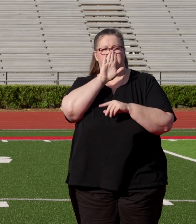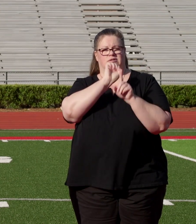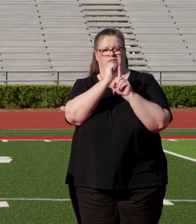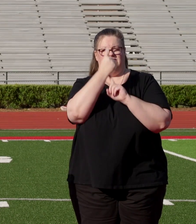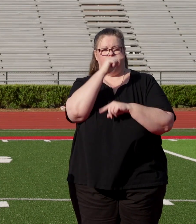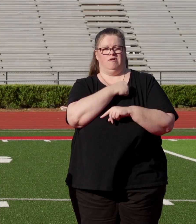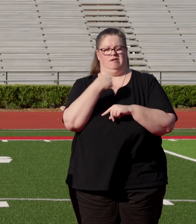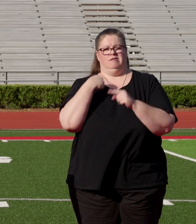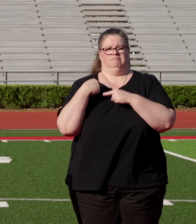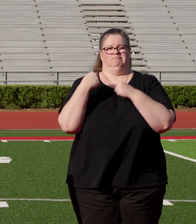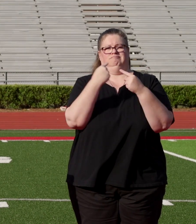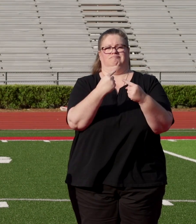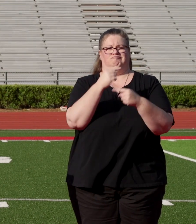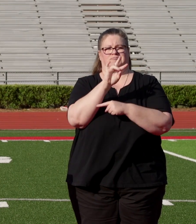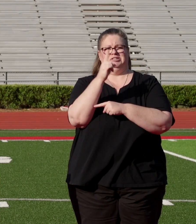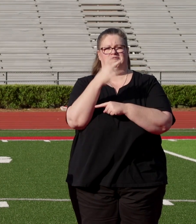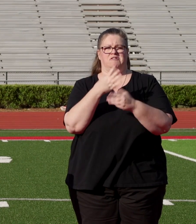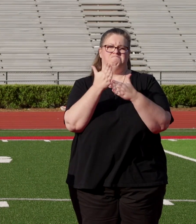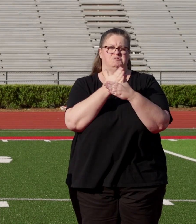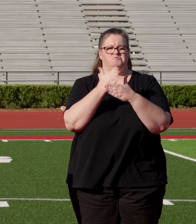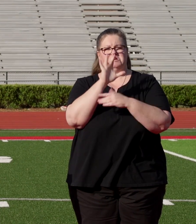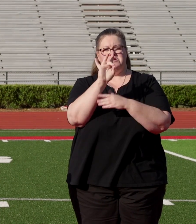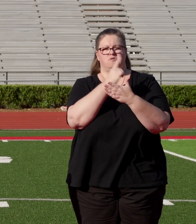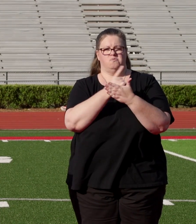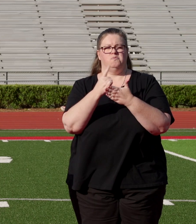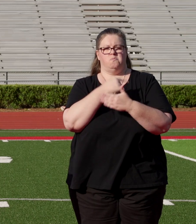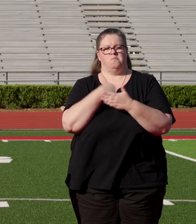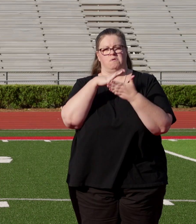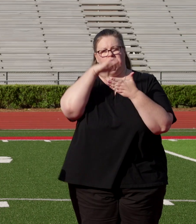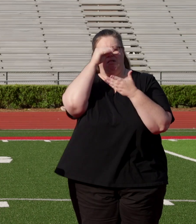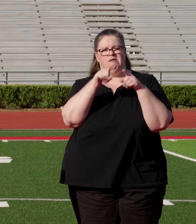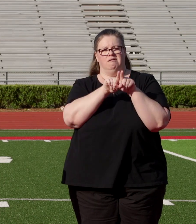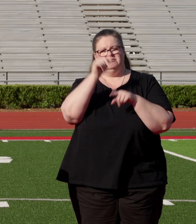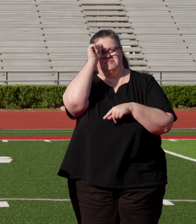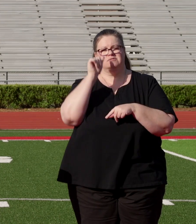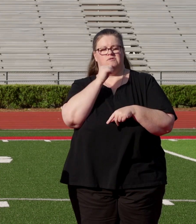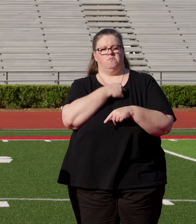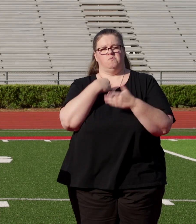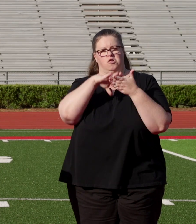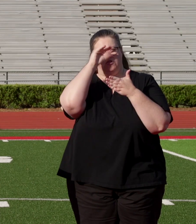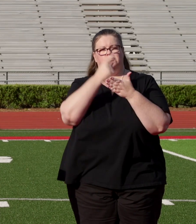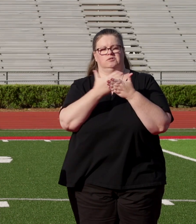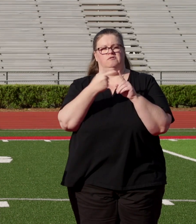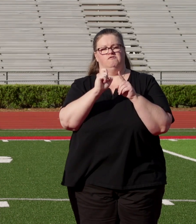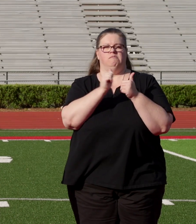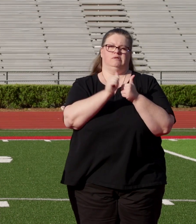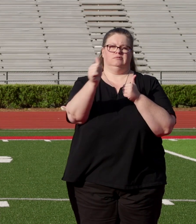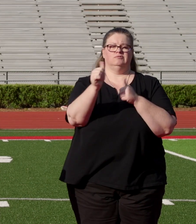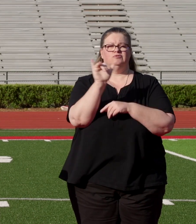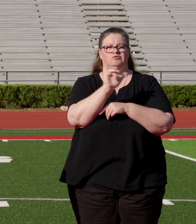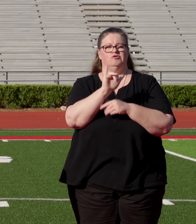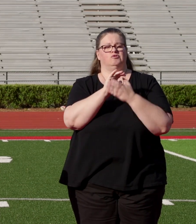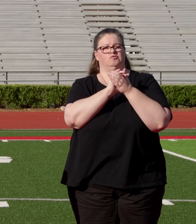us over the last seven and a half to eight weeks. I think we've all learned something from that, even us as adults, we've learned something from a distance as well. So, again,